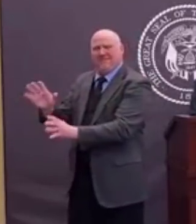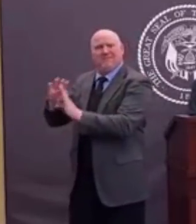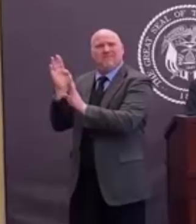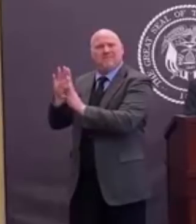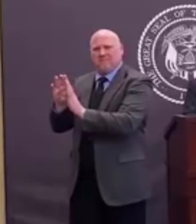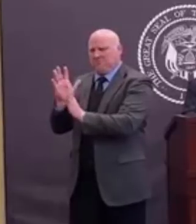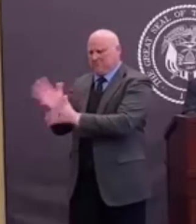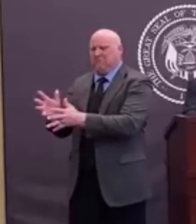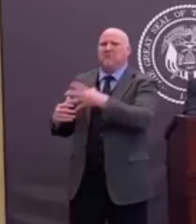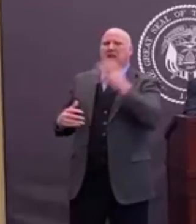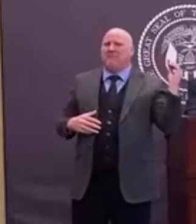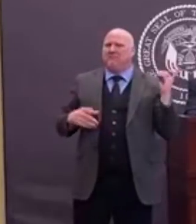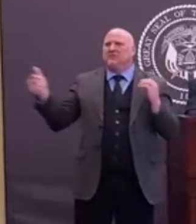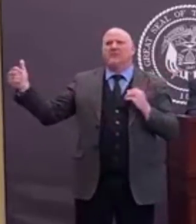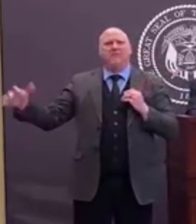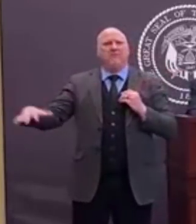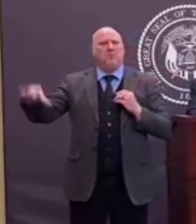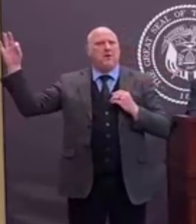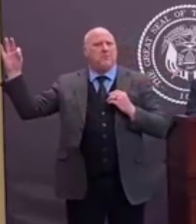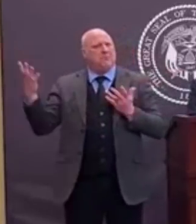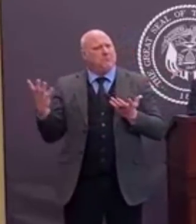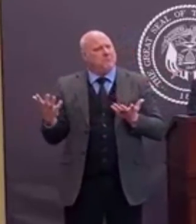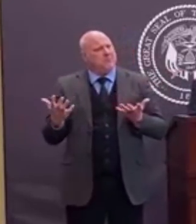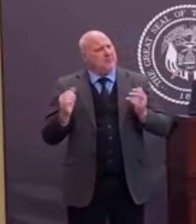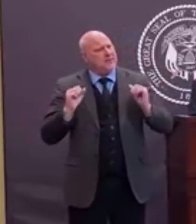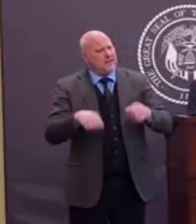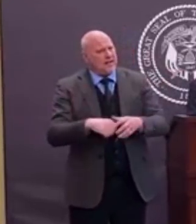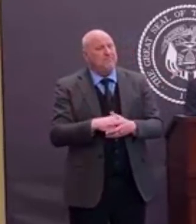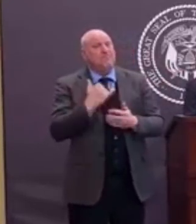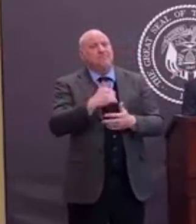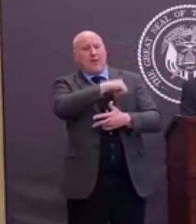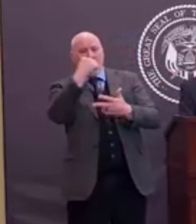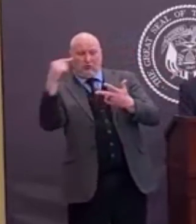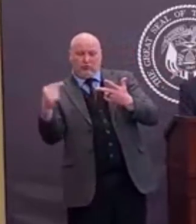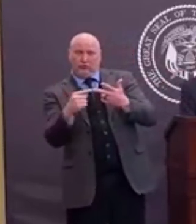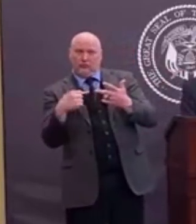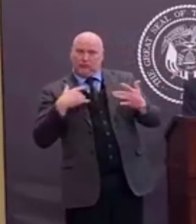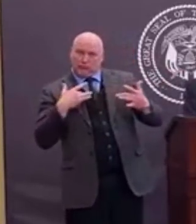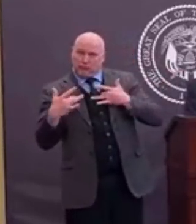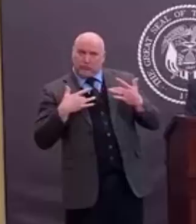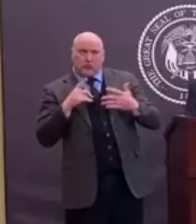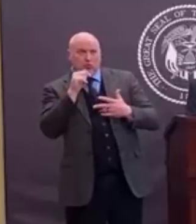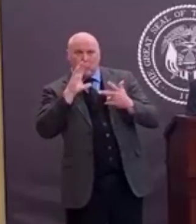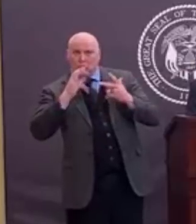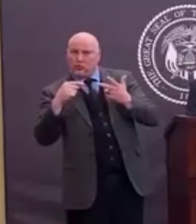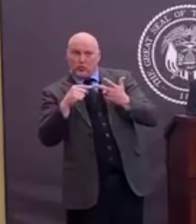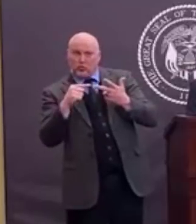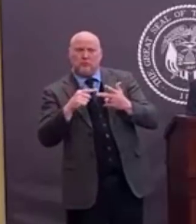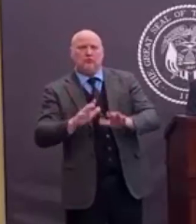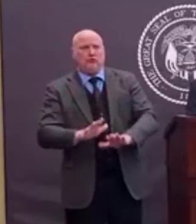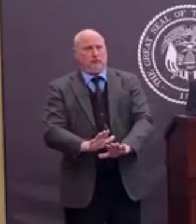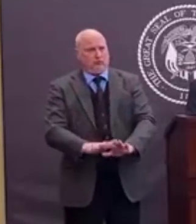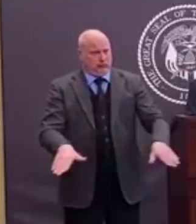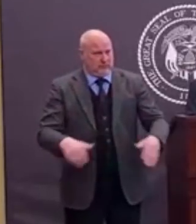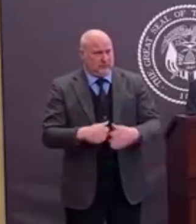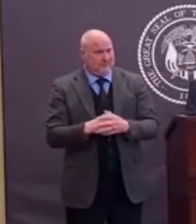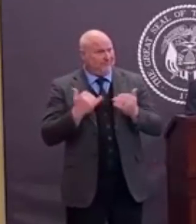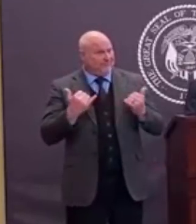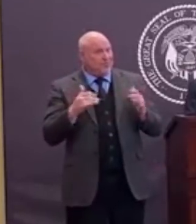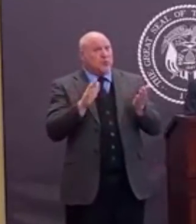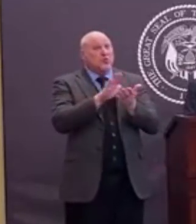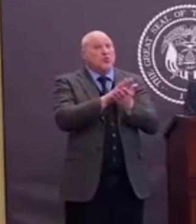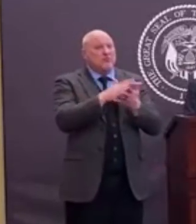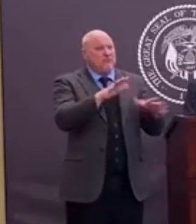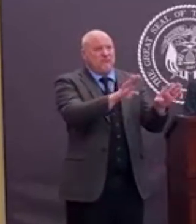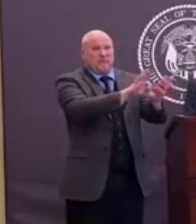Children. That's the third category. Children. Again, as you know, our public schools are closed, and we would recommend that children should